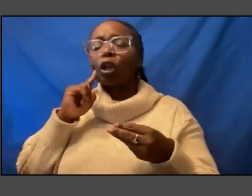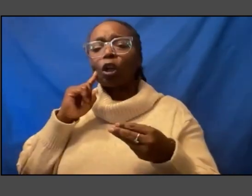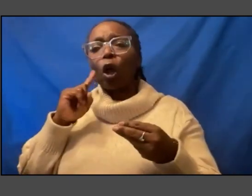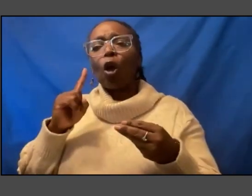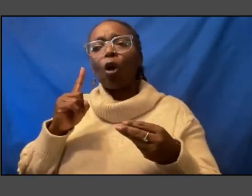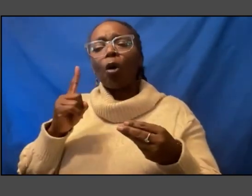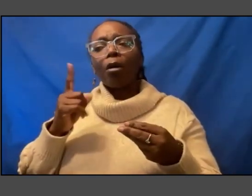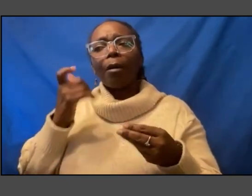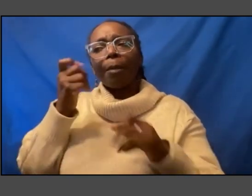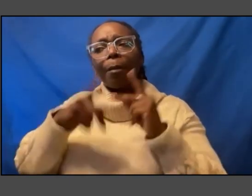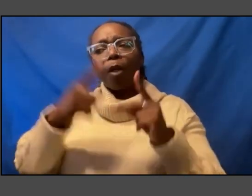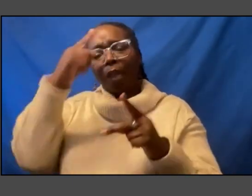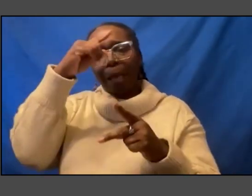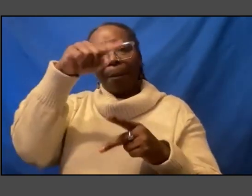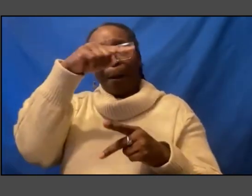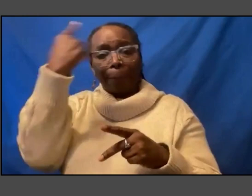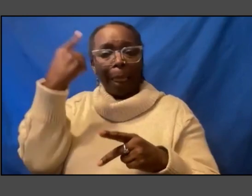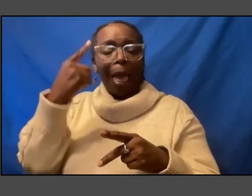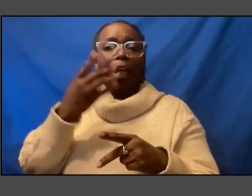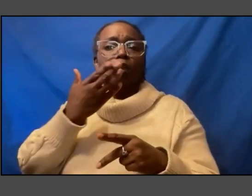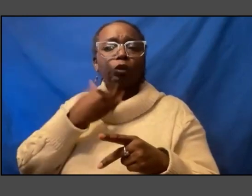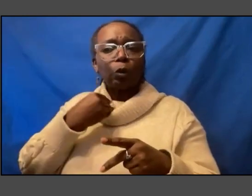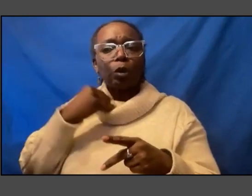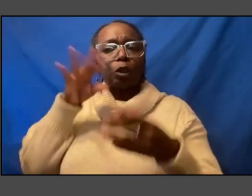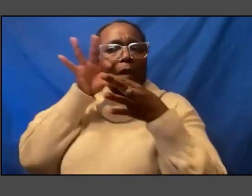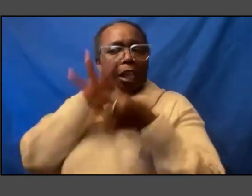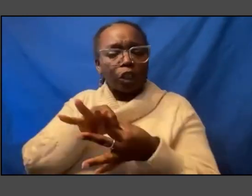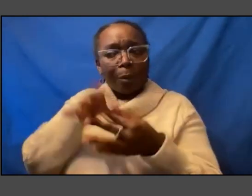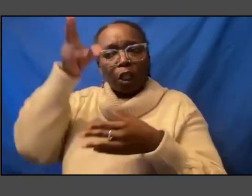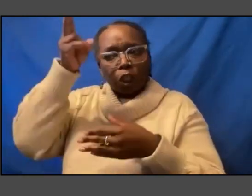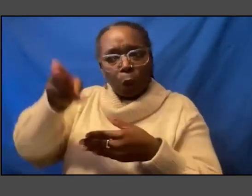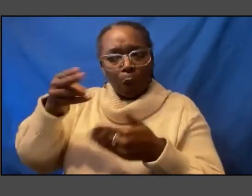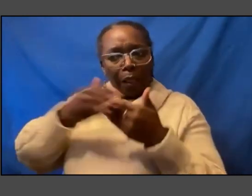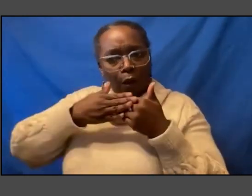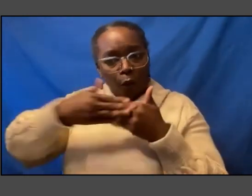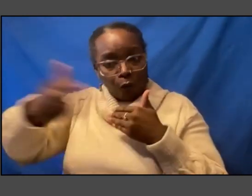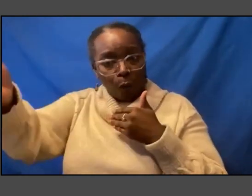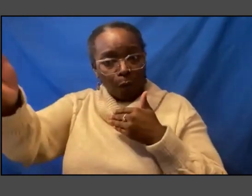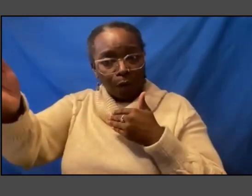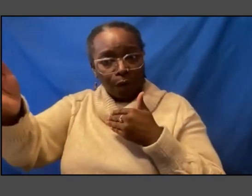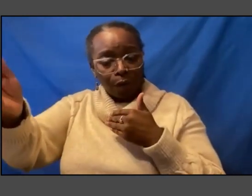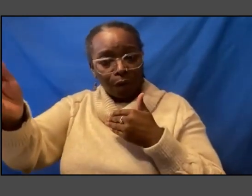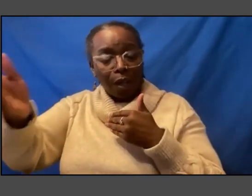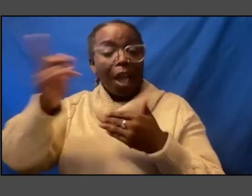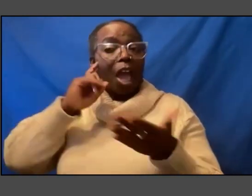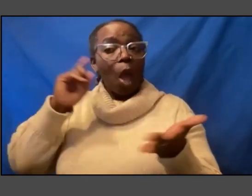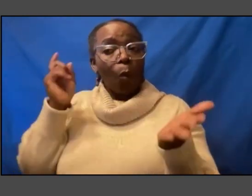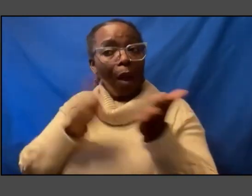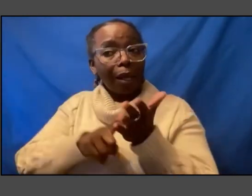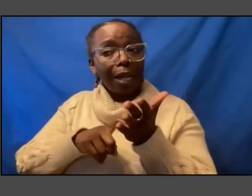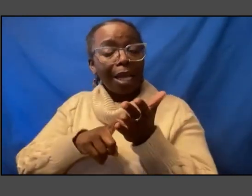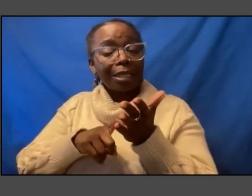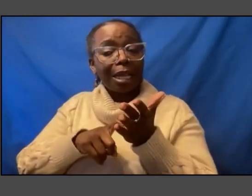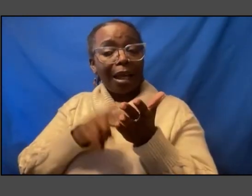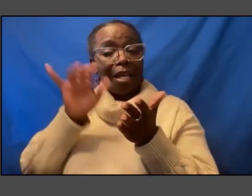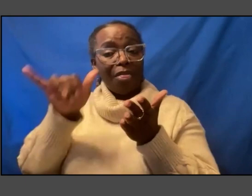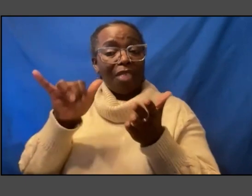relationships historically and going forward and recognizing that by that collaboration we're all